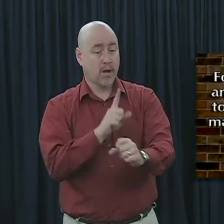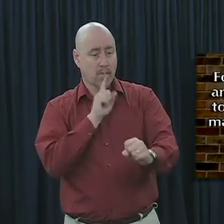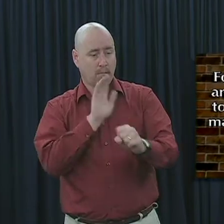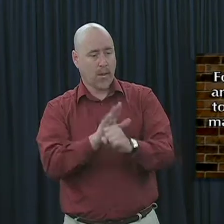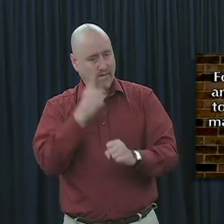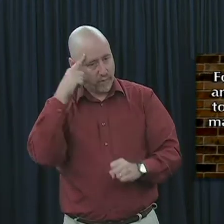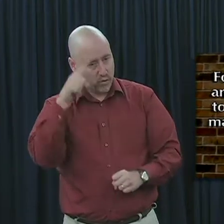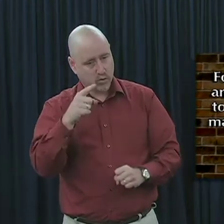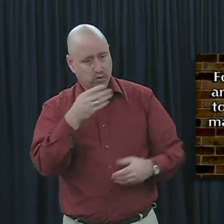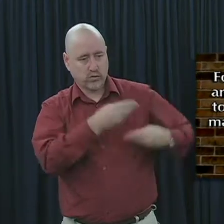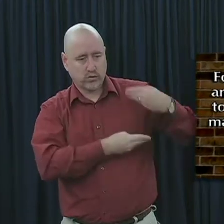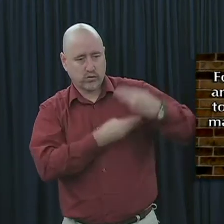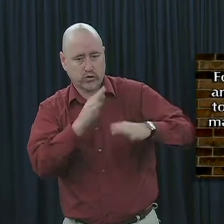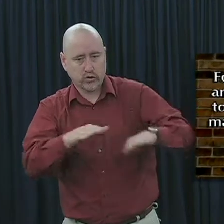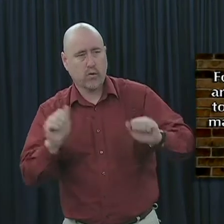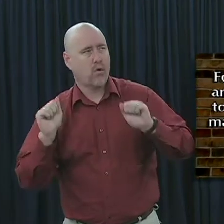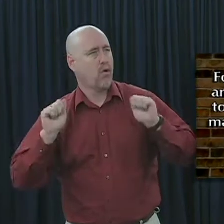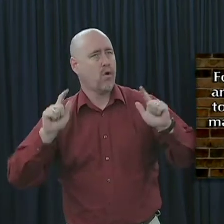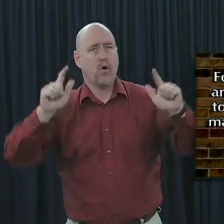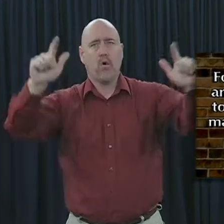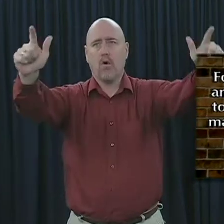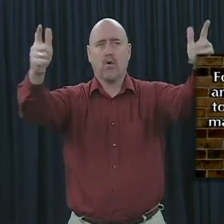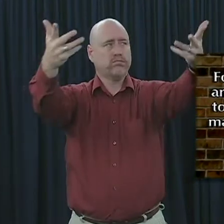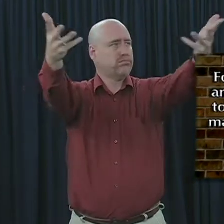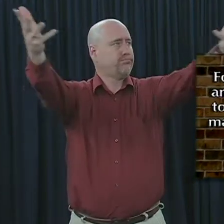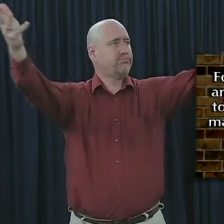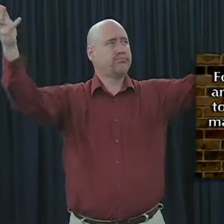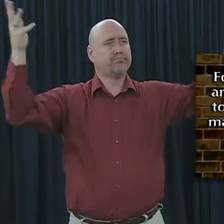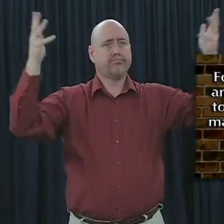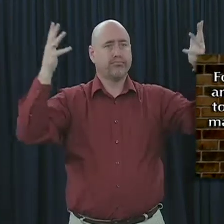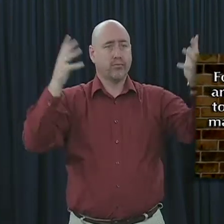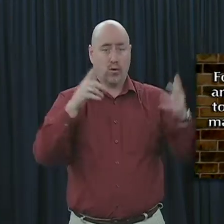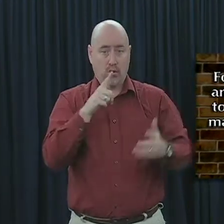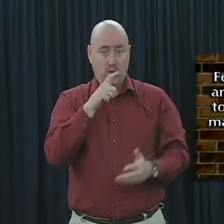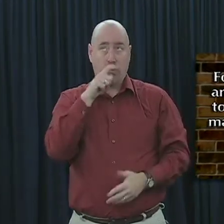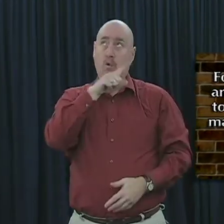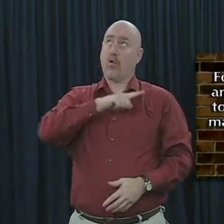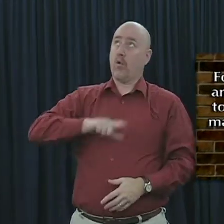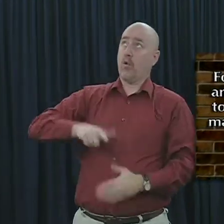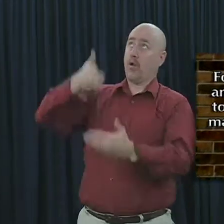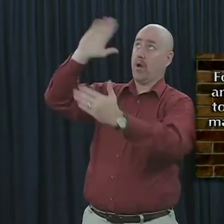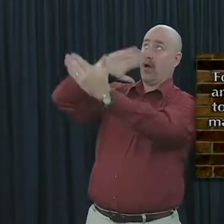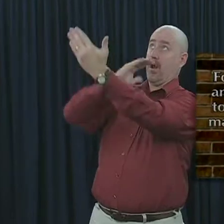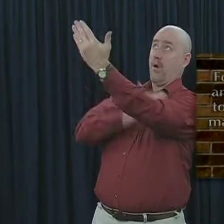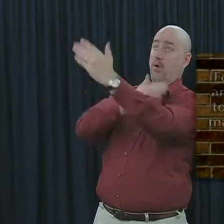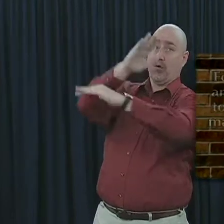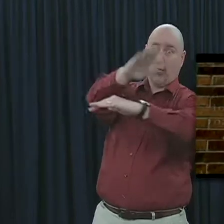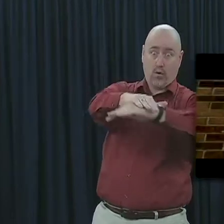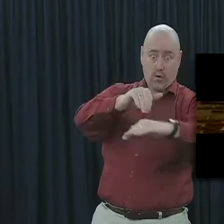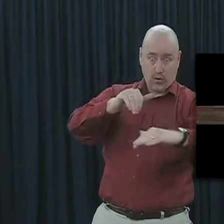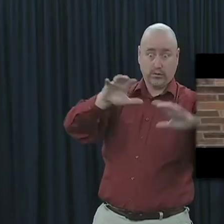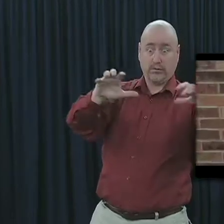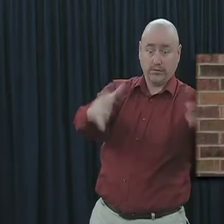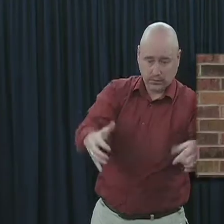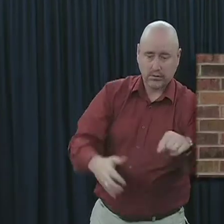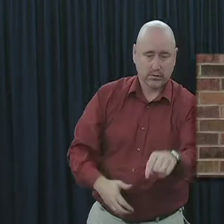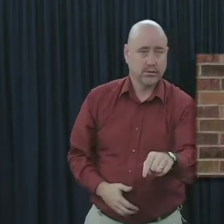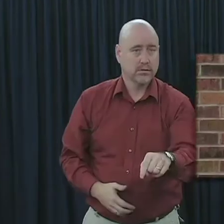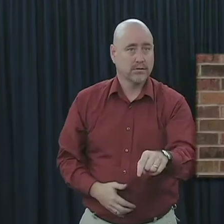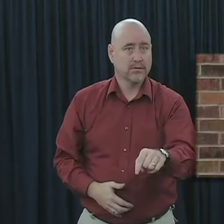your children and to all who are afar off, as many as the Lord our God will call. Here we find